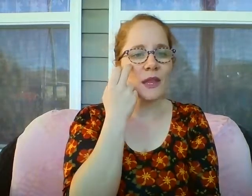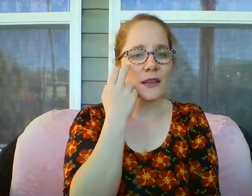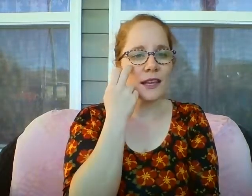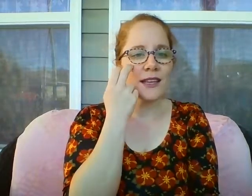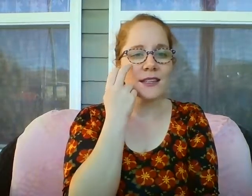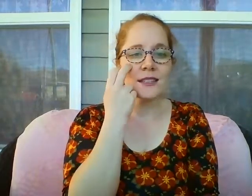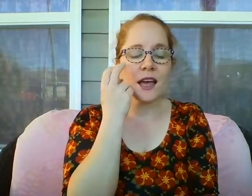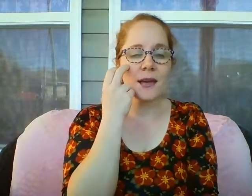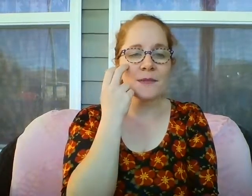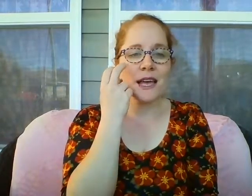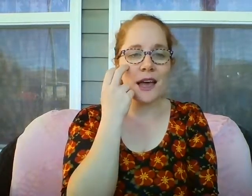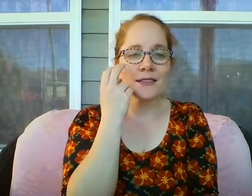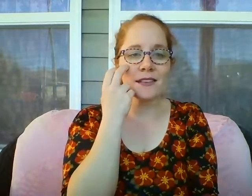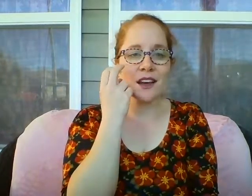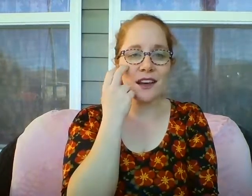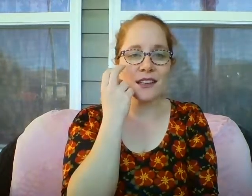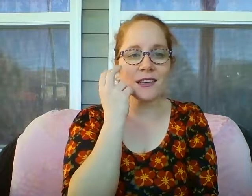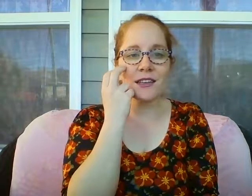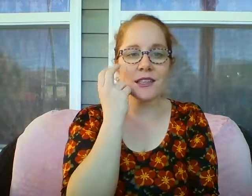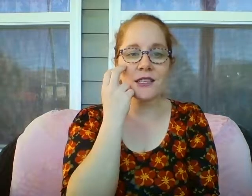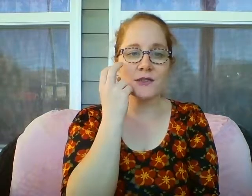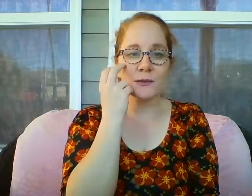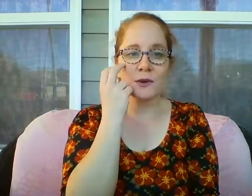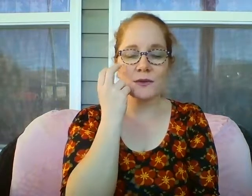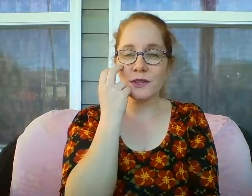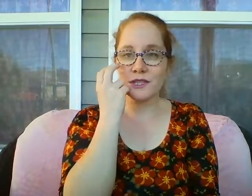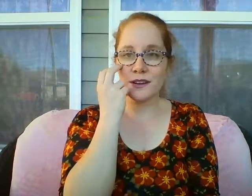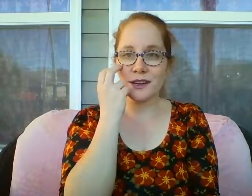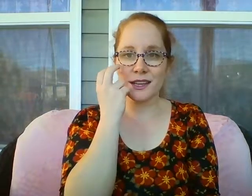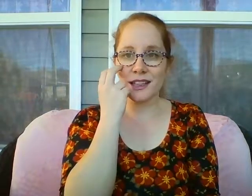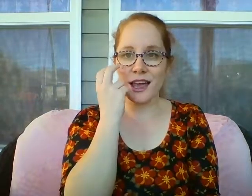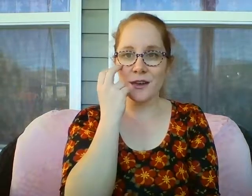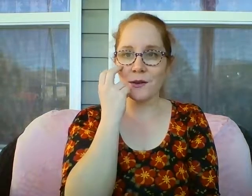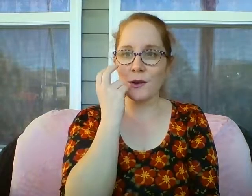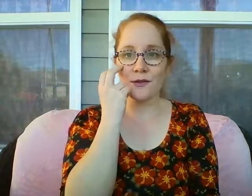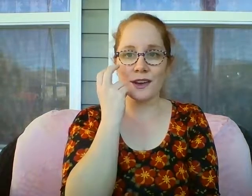It is time to ask God to remove the dark cloud overhead.